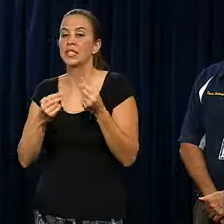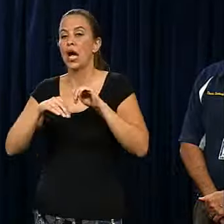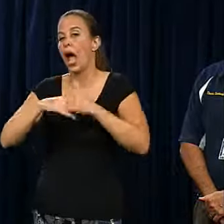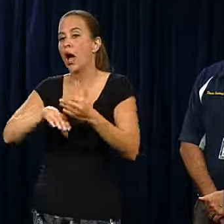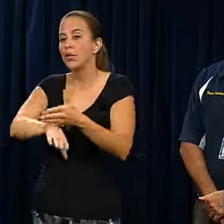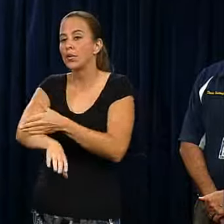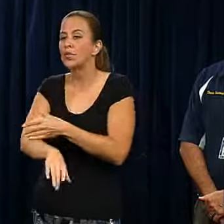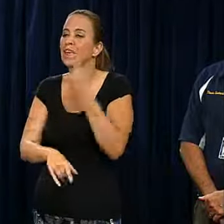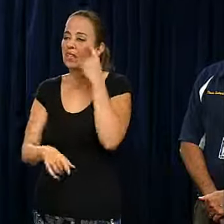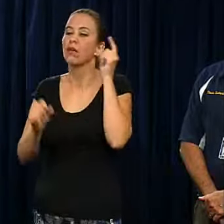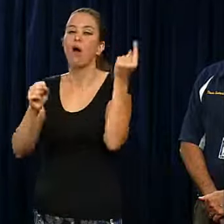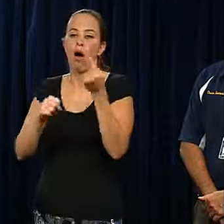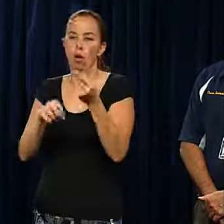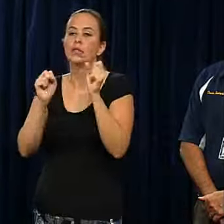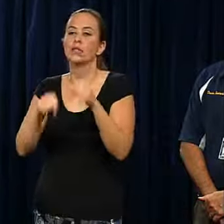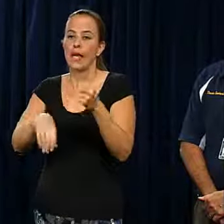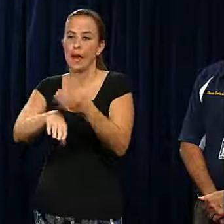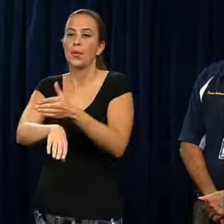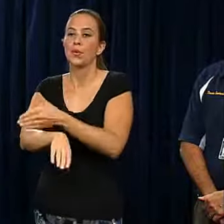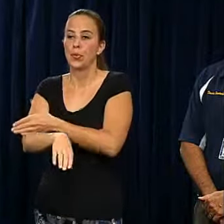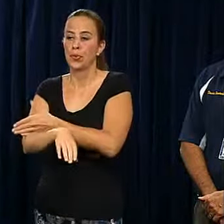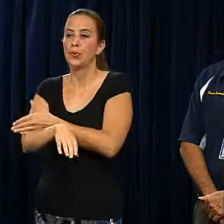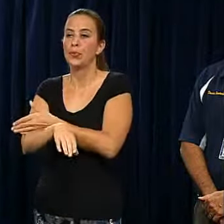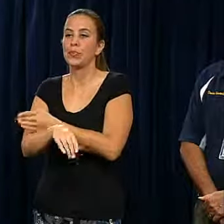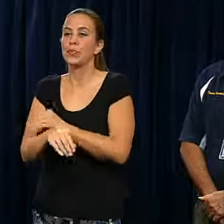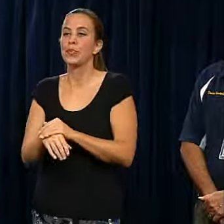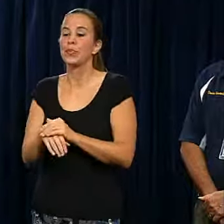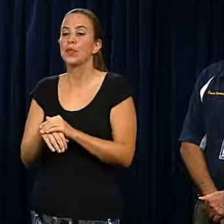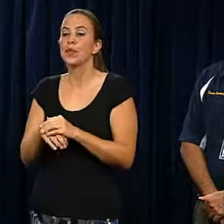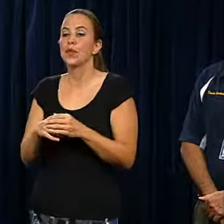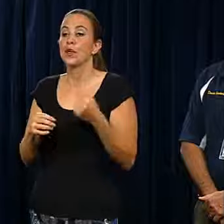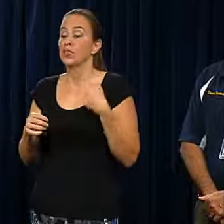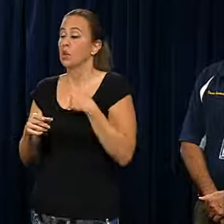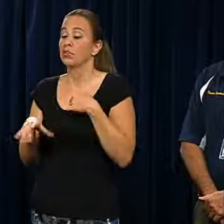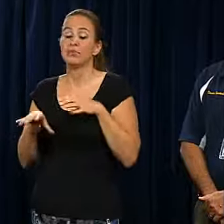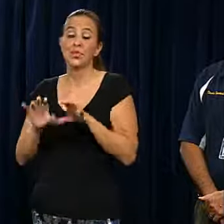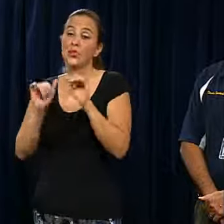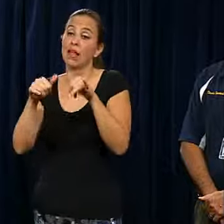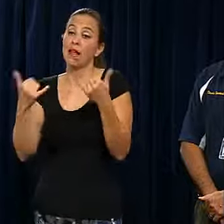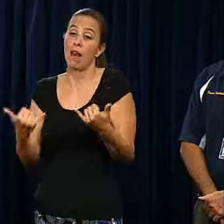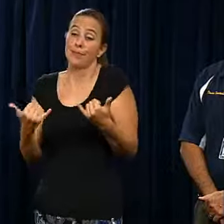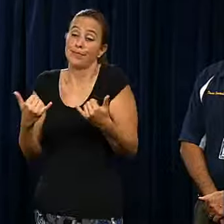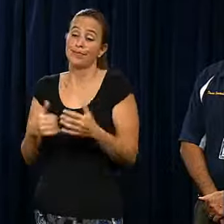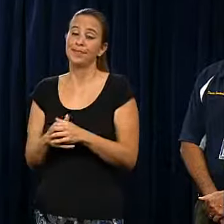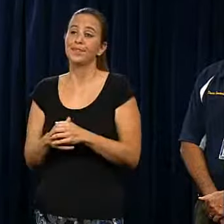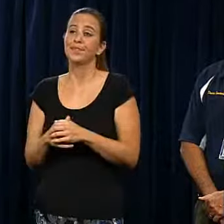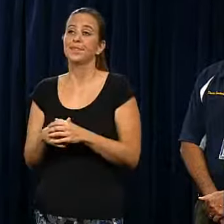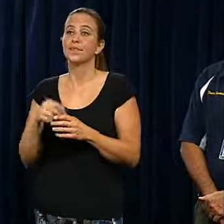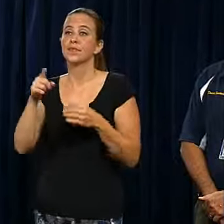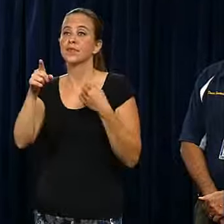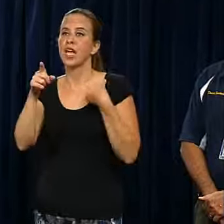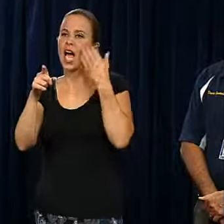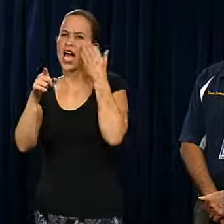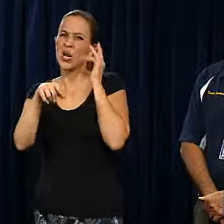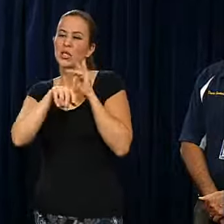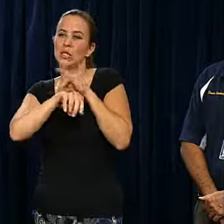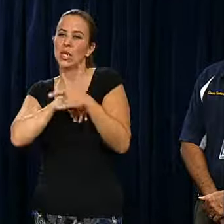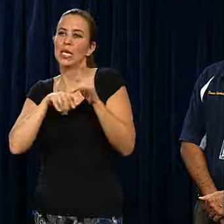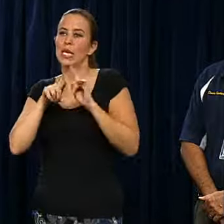that we improve? I think you're going to always improve on something. And so we're going through that right now. Mayor, know it's kind of early,